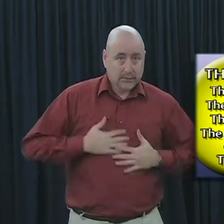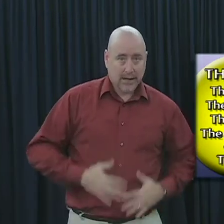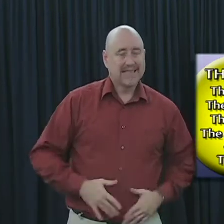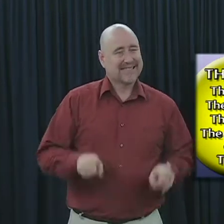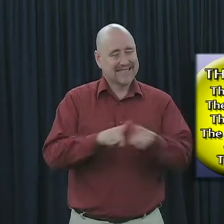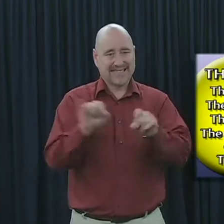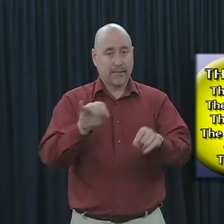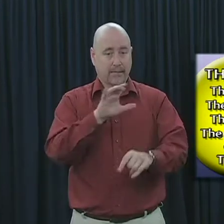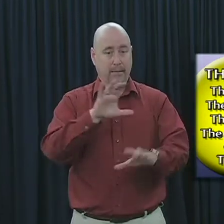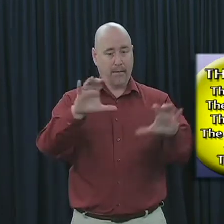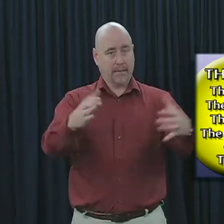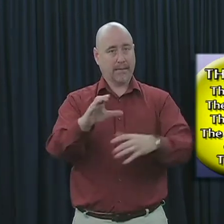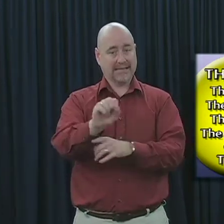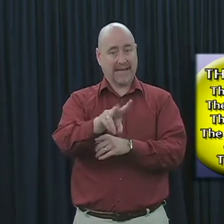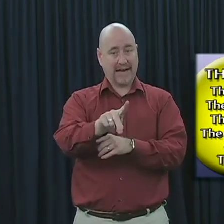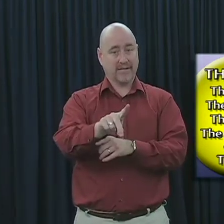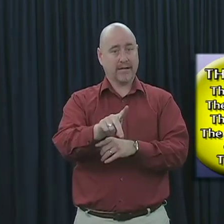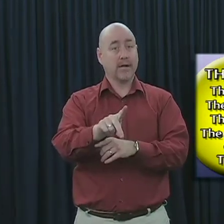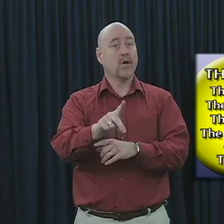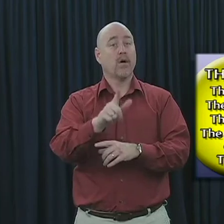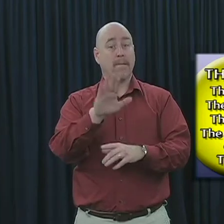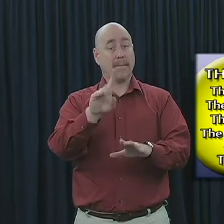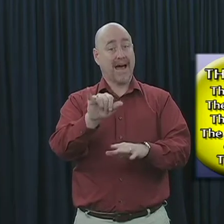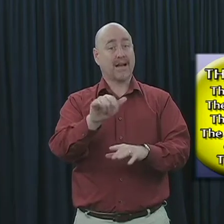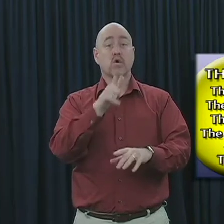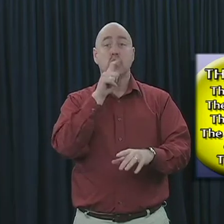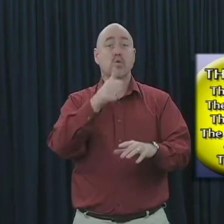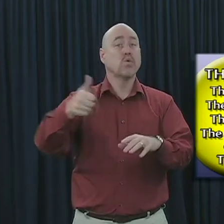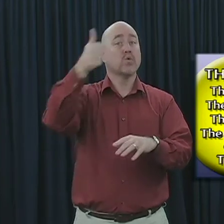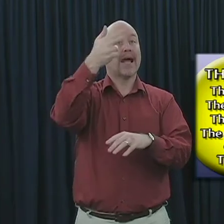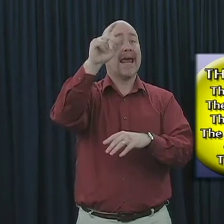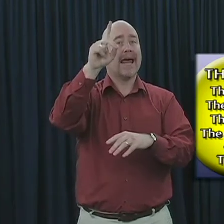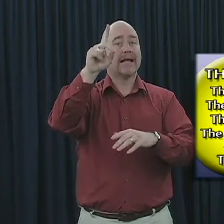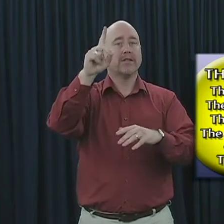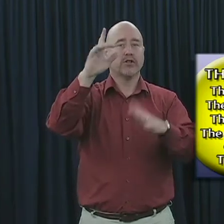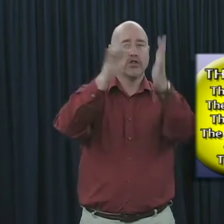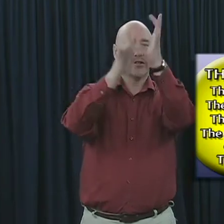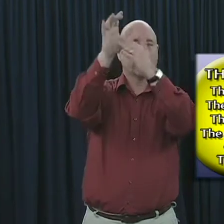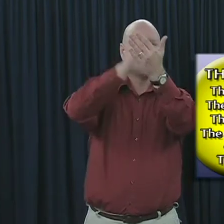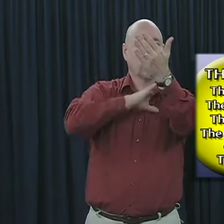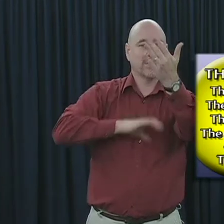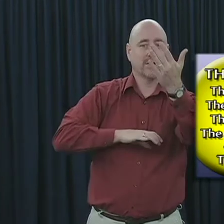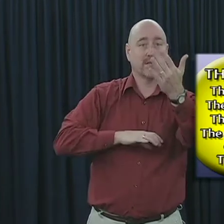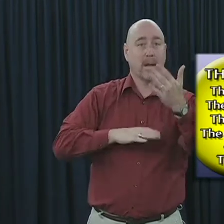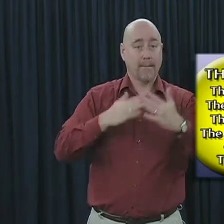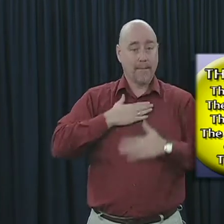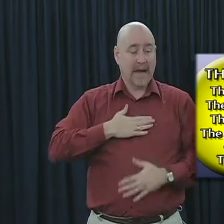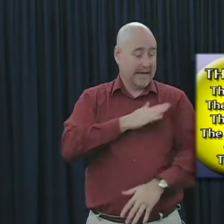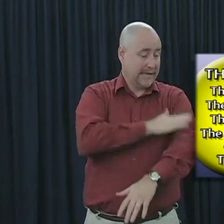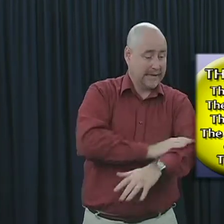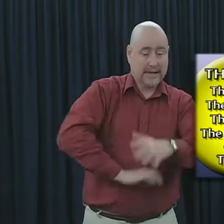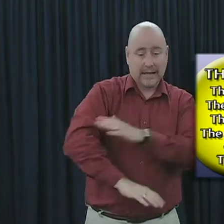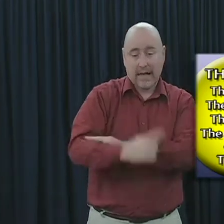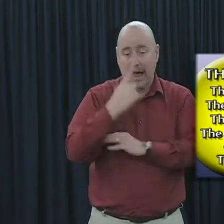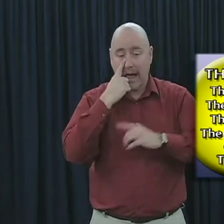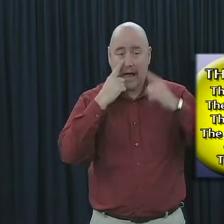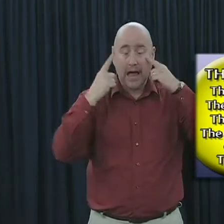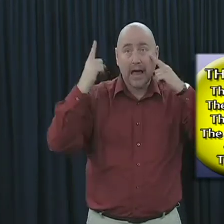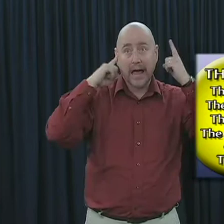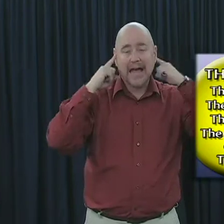has as its head Christ Jesus and its parts of the body individual Christians. Like a human body works in